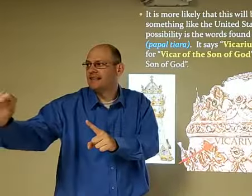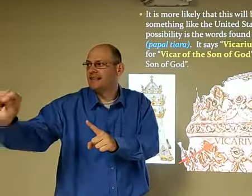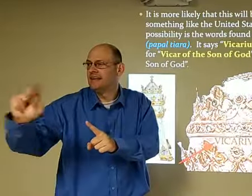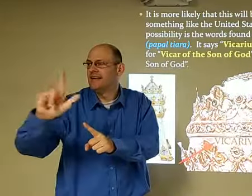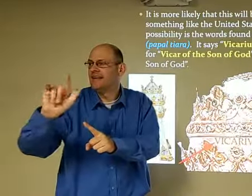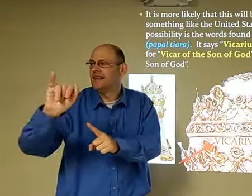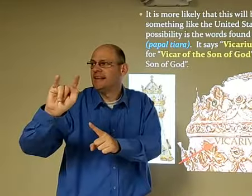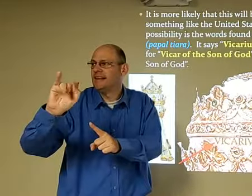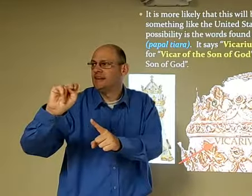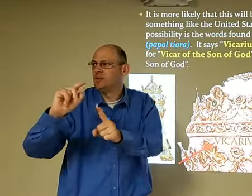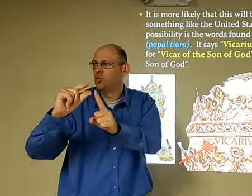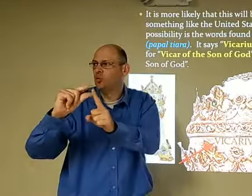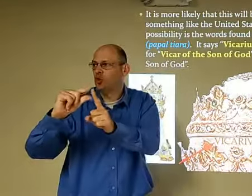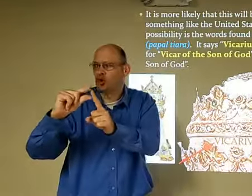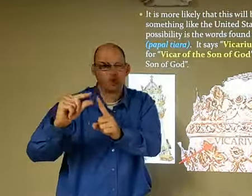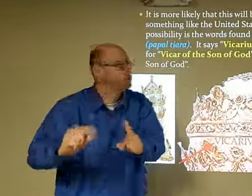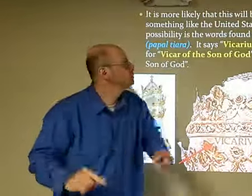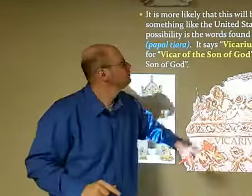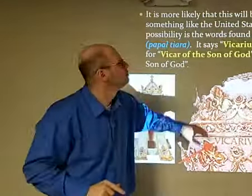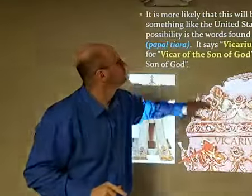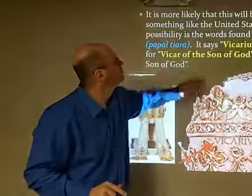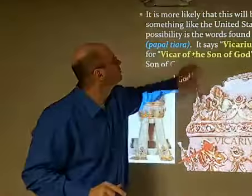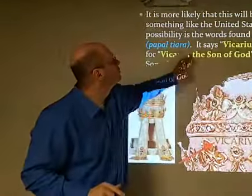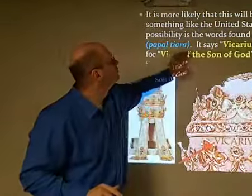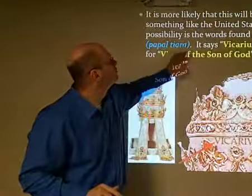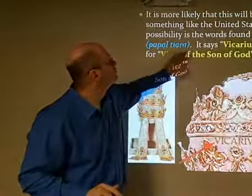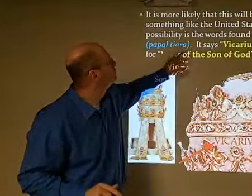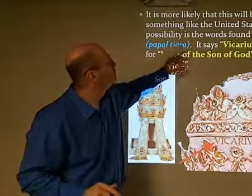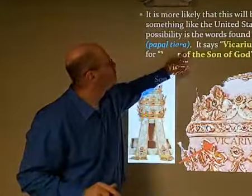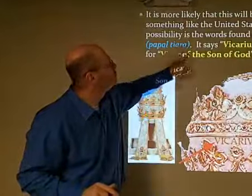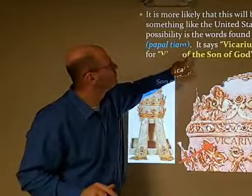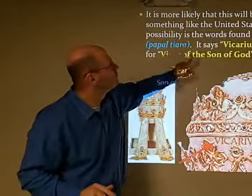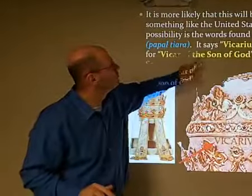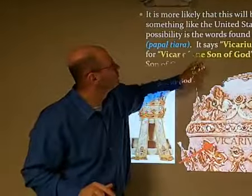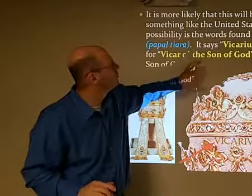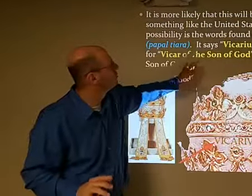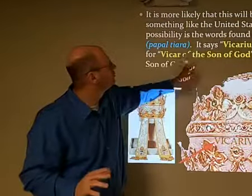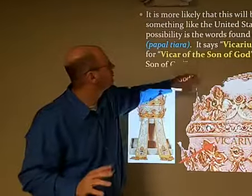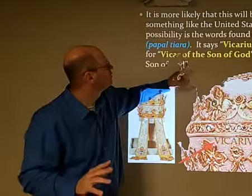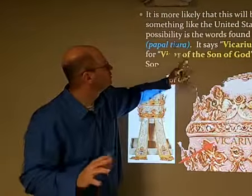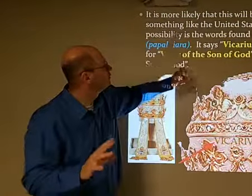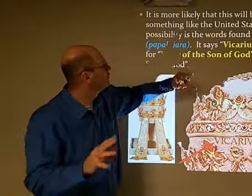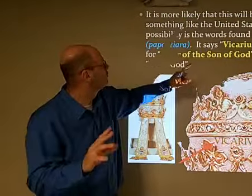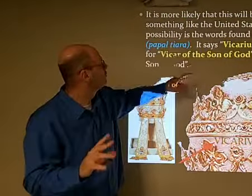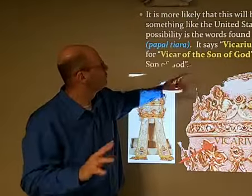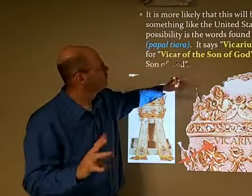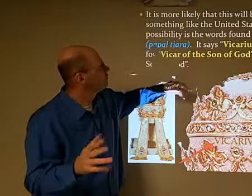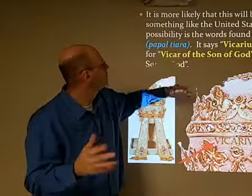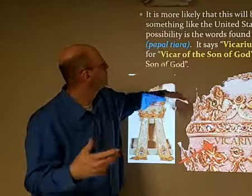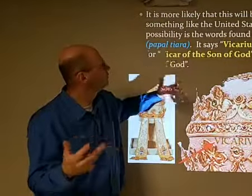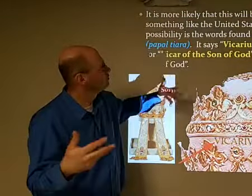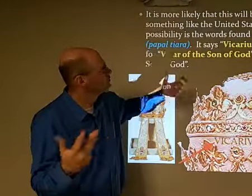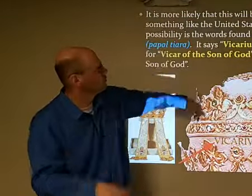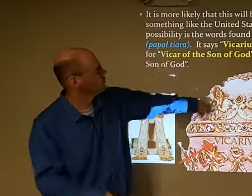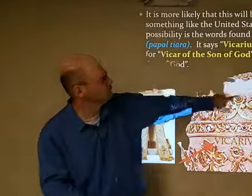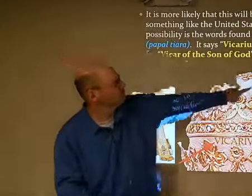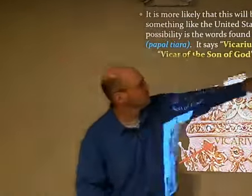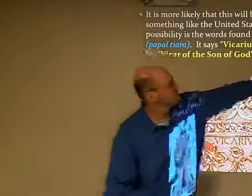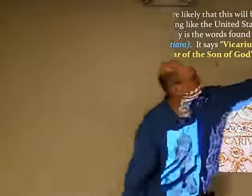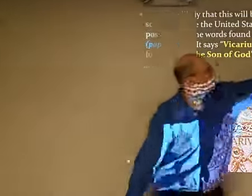Vicarvis Filet De yeah I'm reading on the commentary not the crown crown is